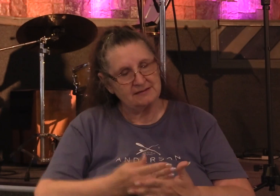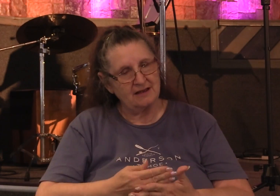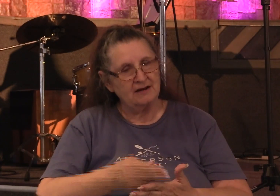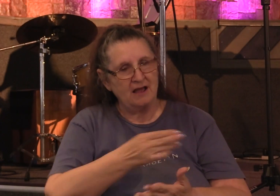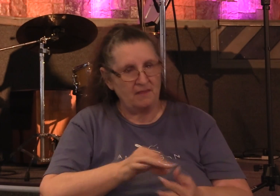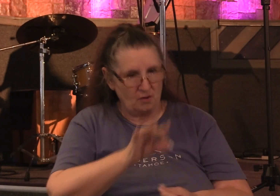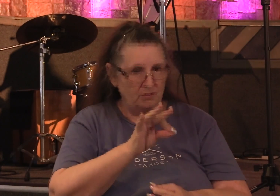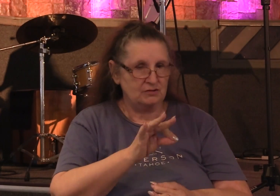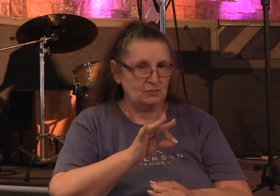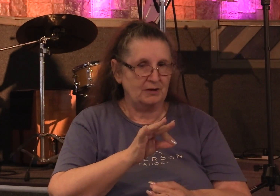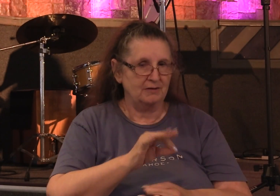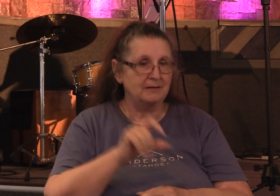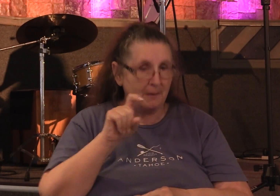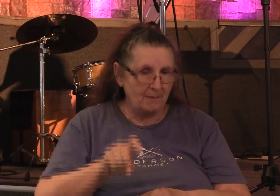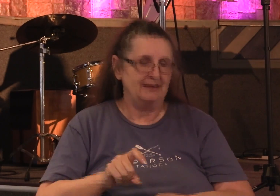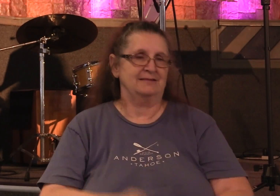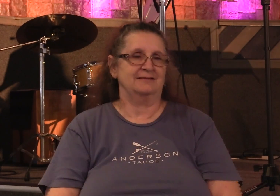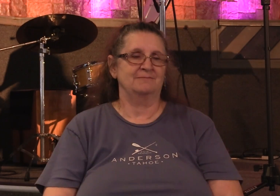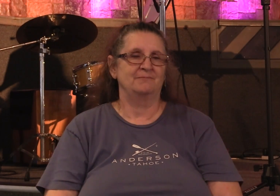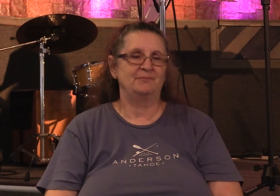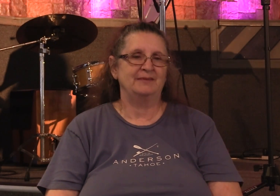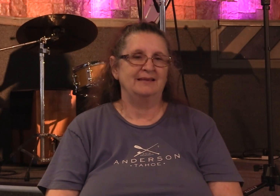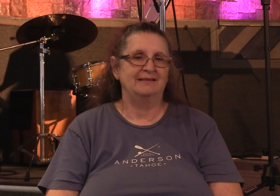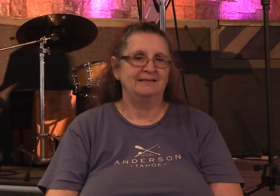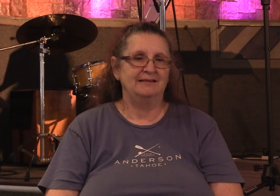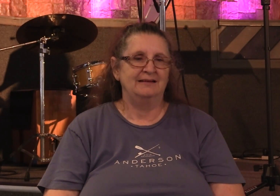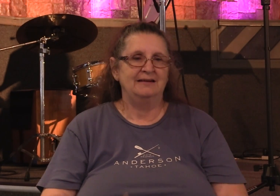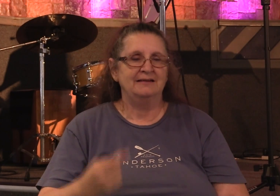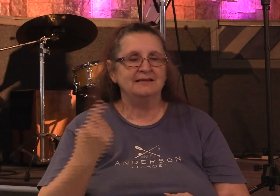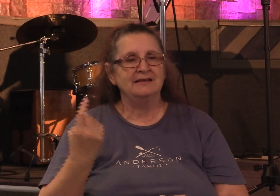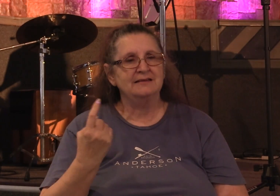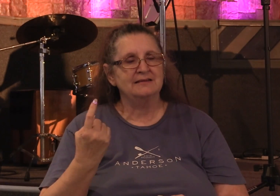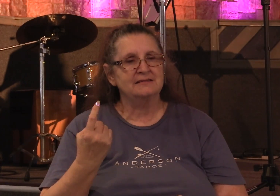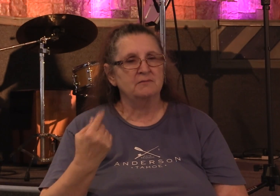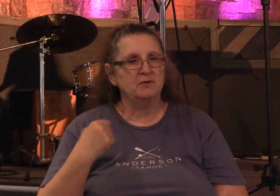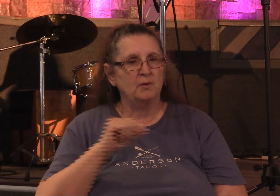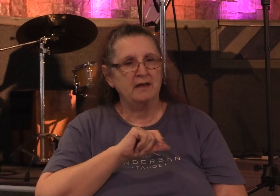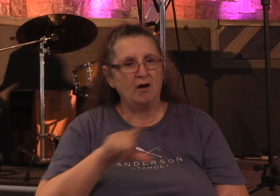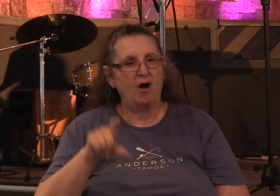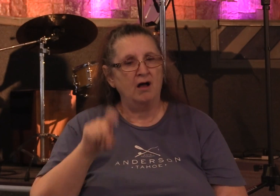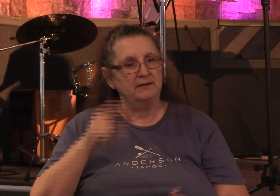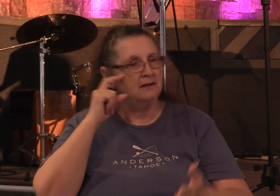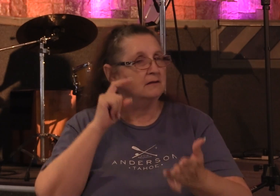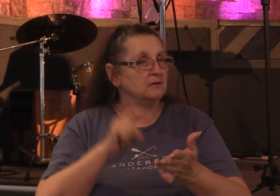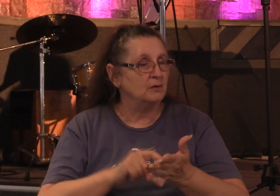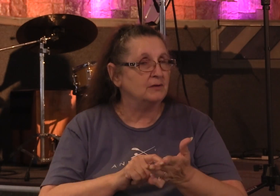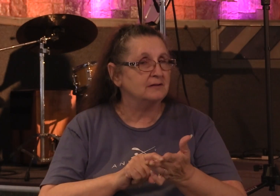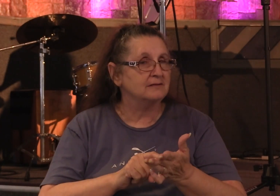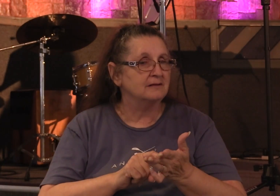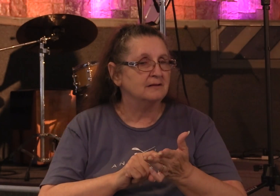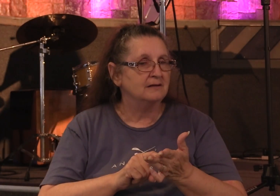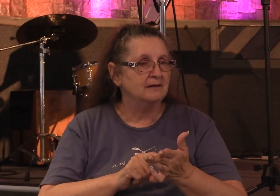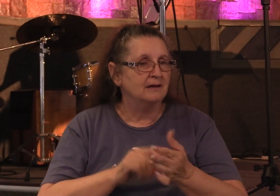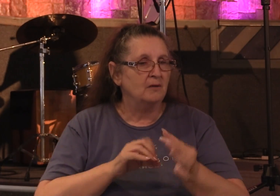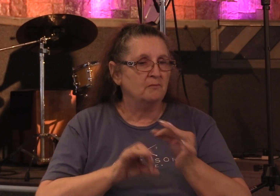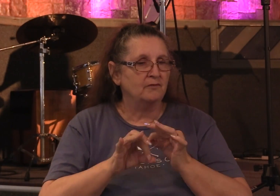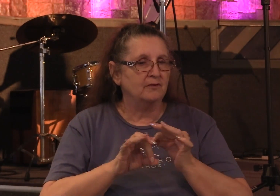Holy Spirit. So they did something we should all take note of. Rather than running away and hiding,